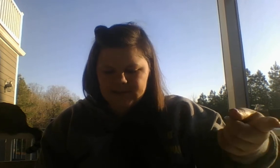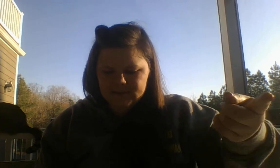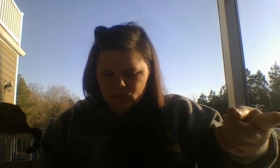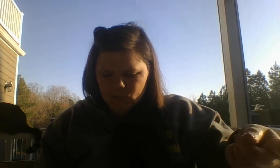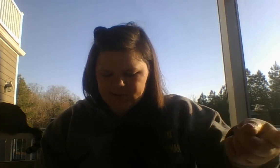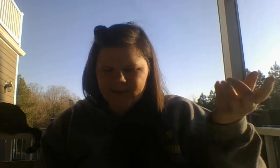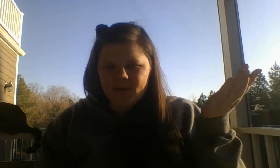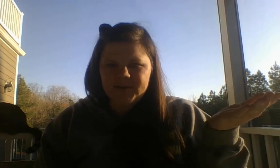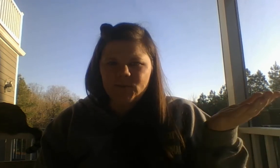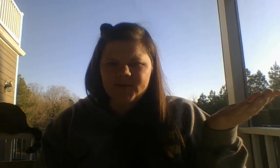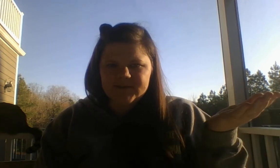How many words?